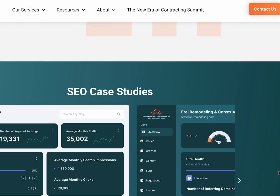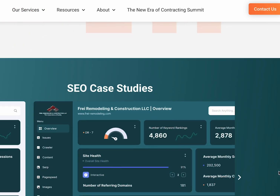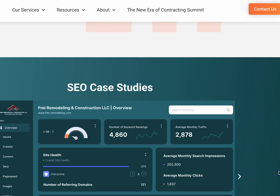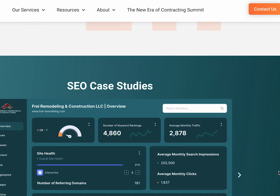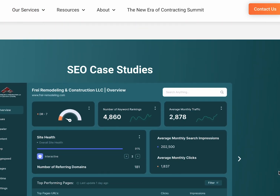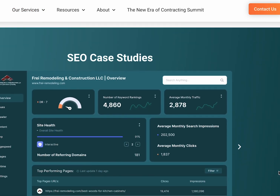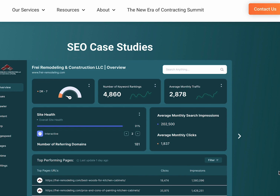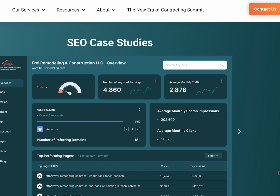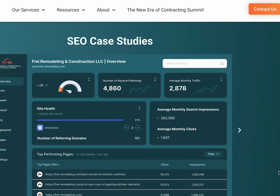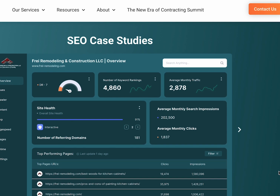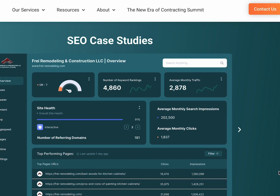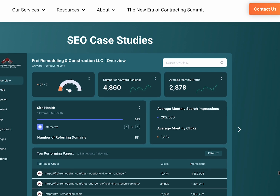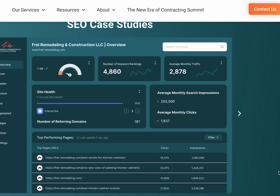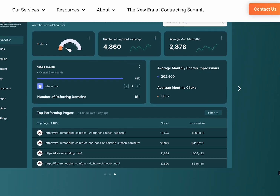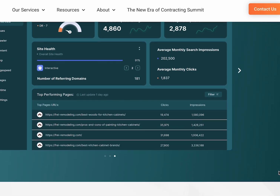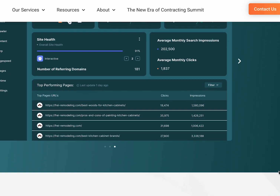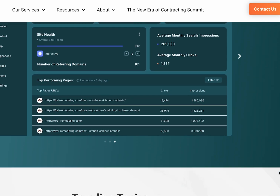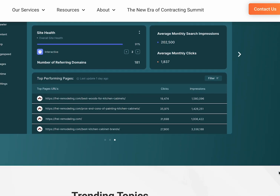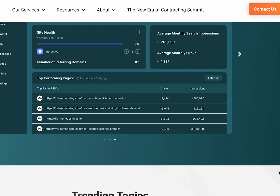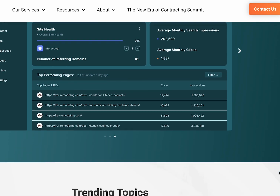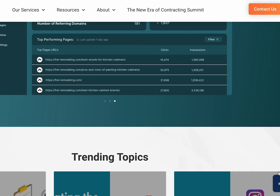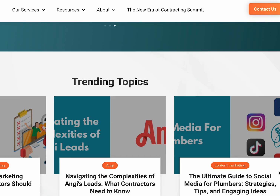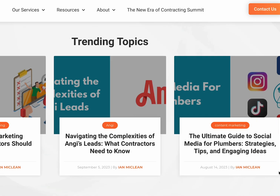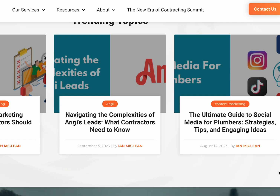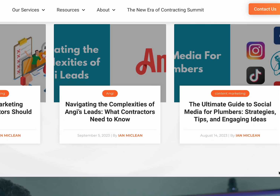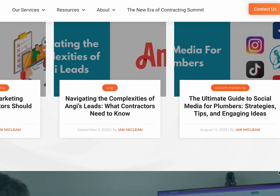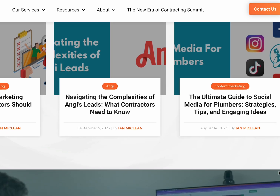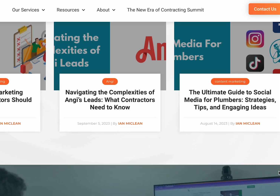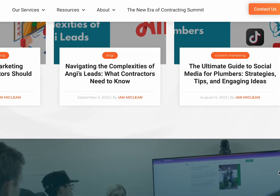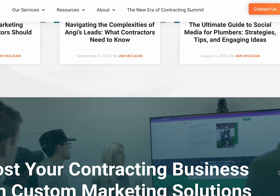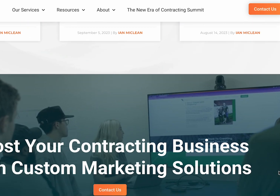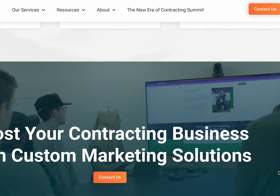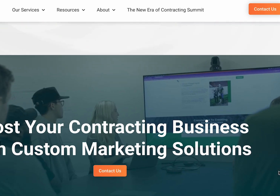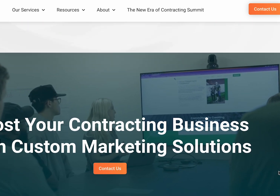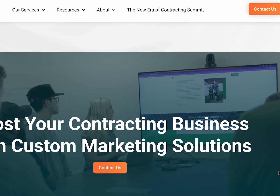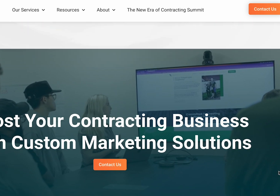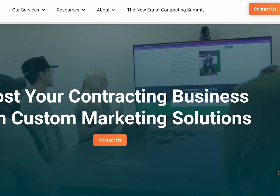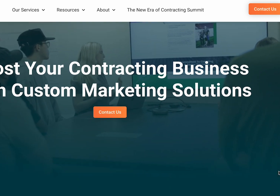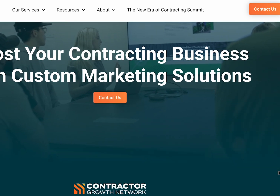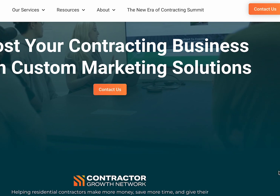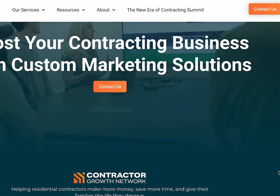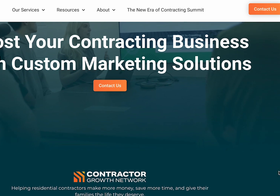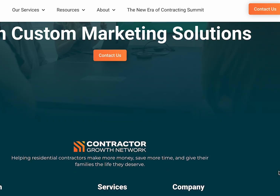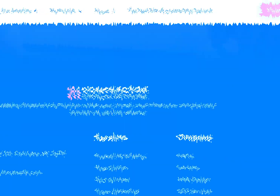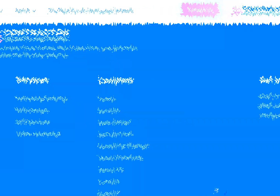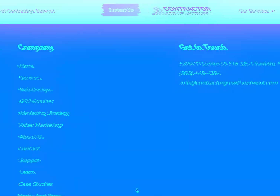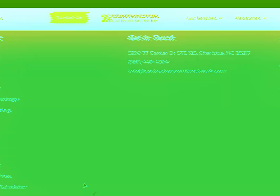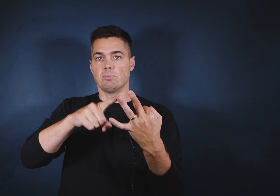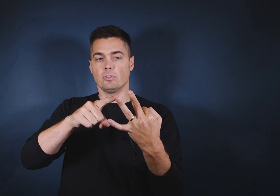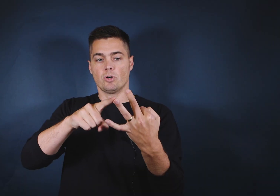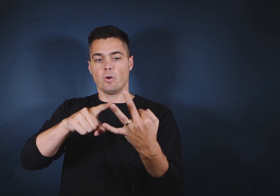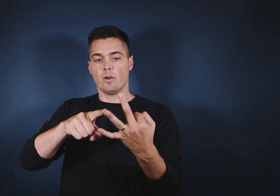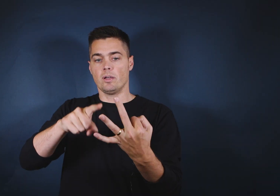And I kind of included one extra one in there, Blue Corona, but Scorpion, Rhino slash Blue Corona,